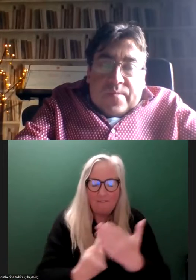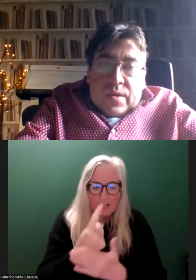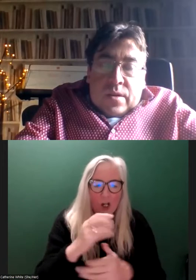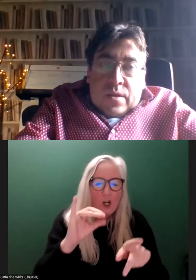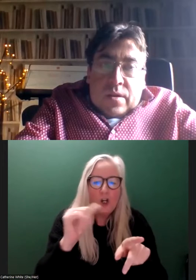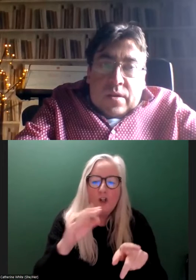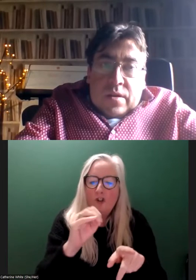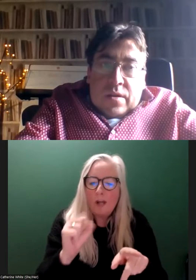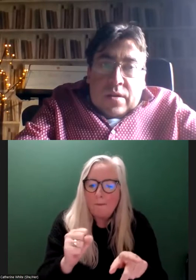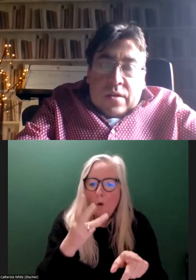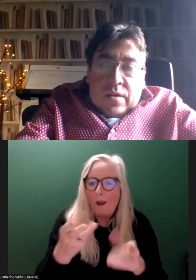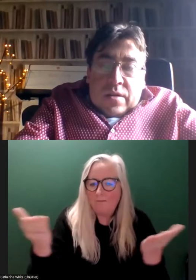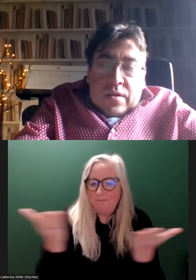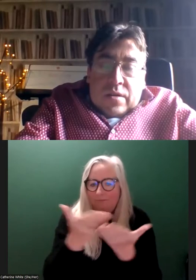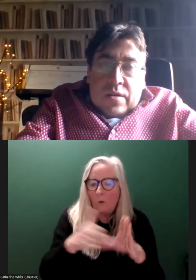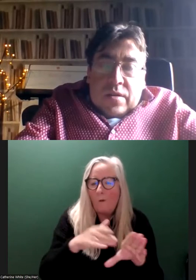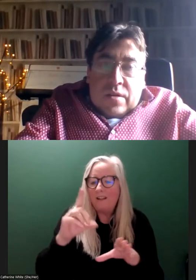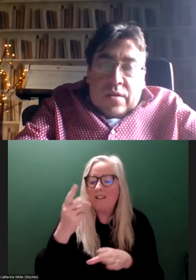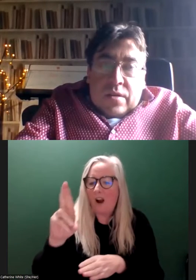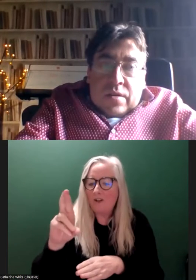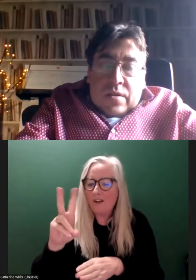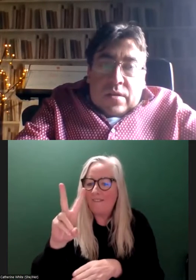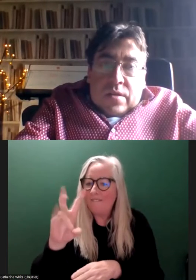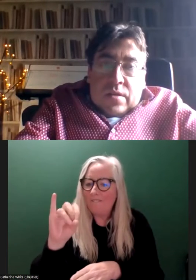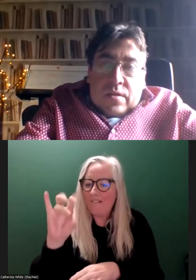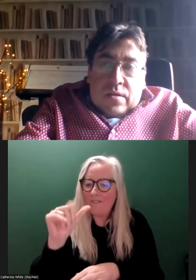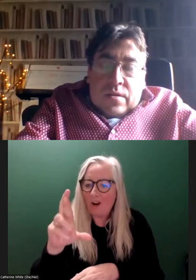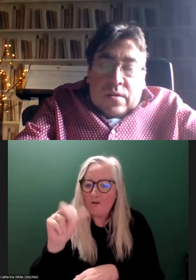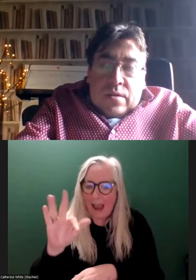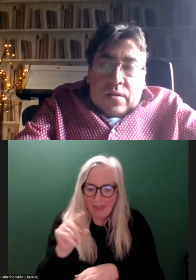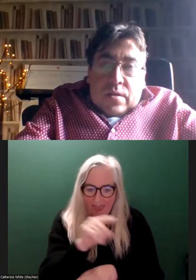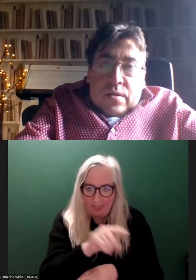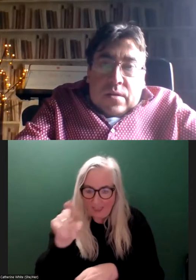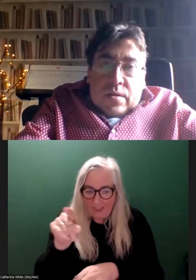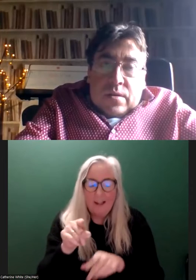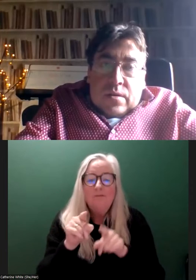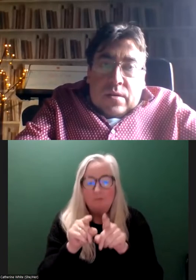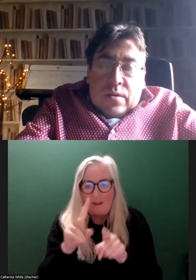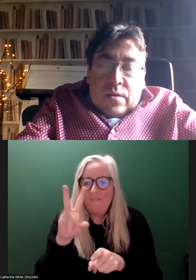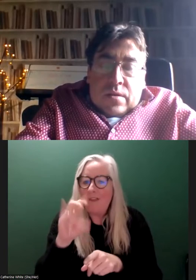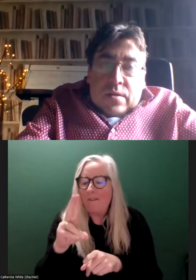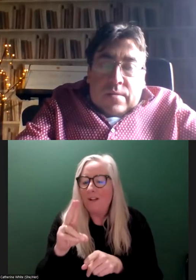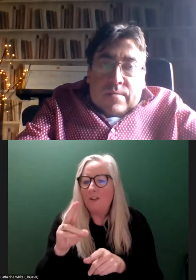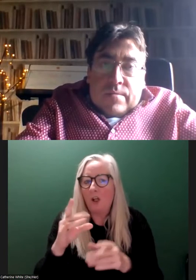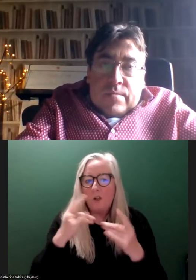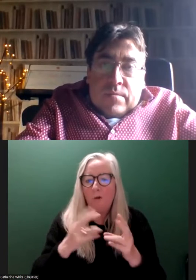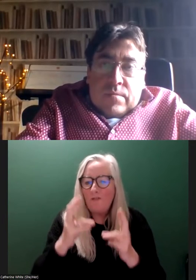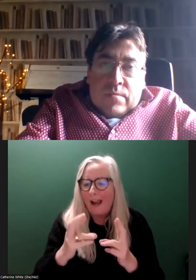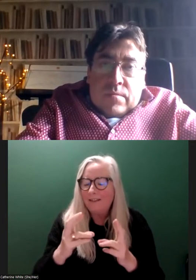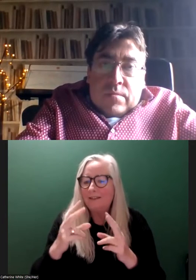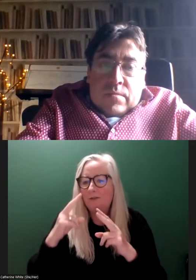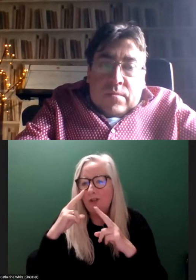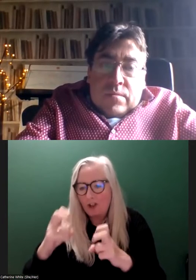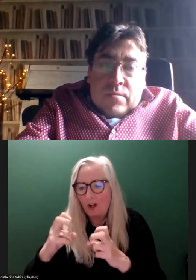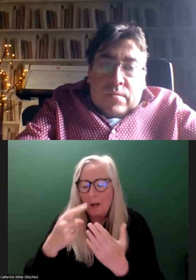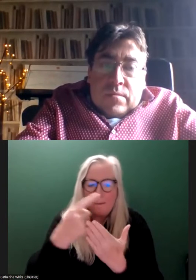going to talk to Dr. Vivian Rath, who has chaired each of these events for us. Viv is an award-winning human rights advocate, a research and policy